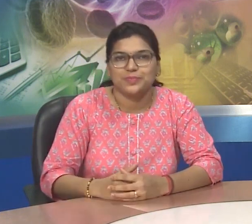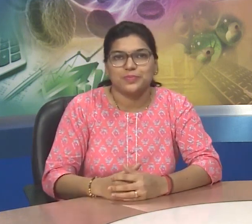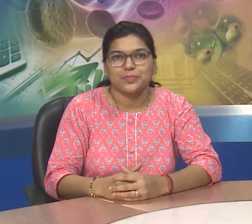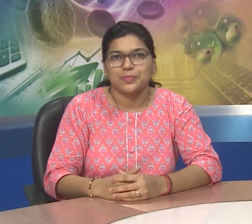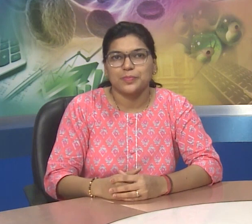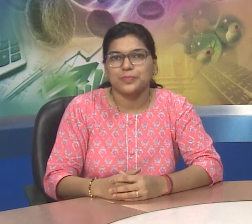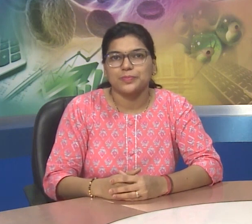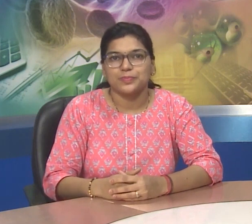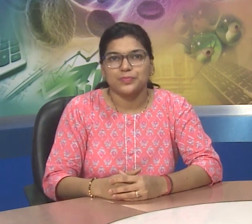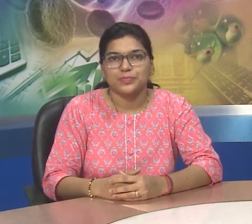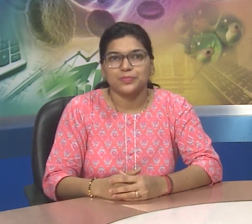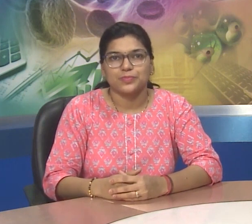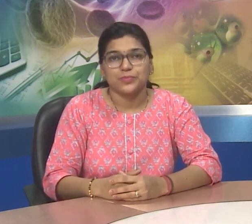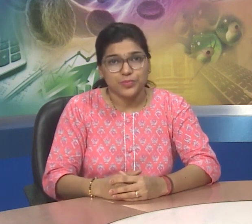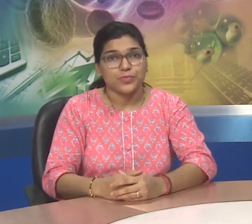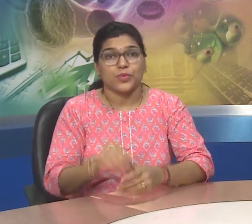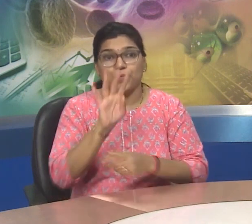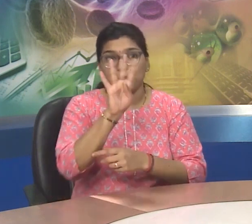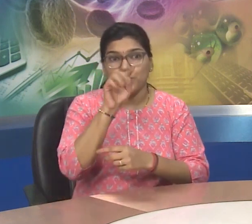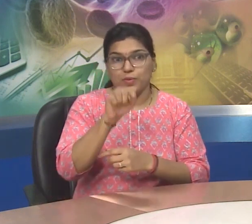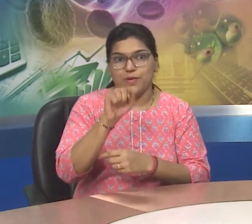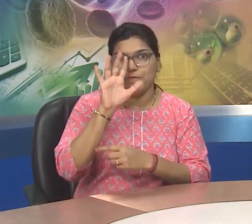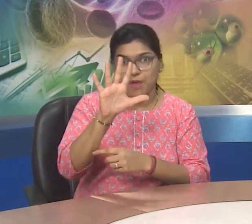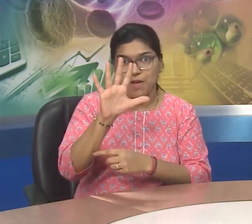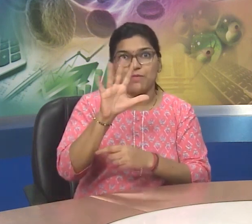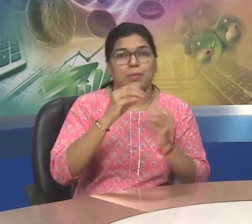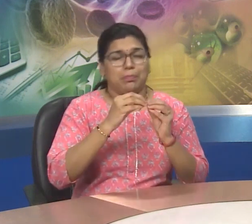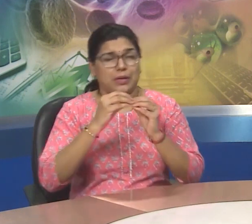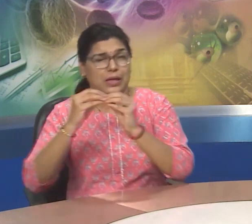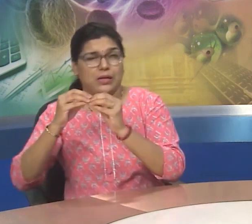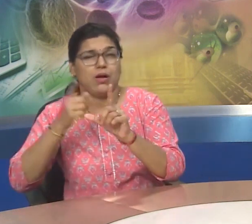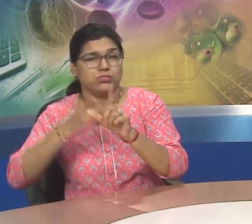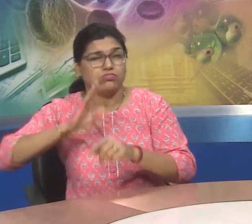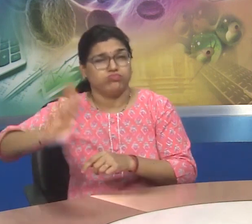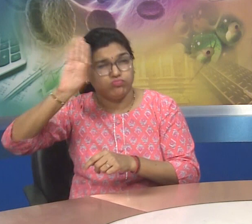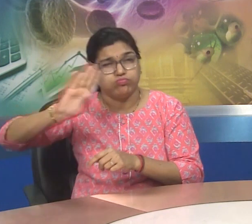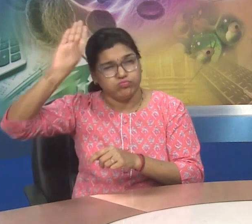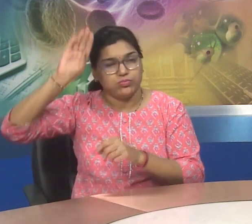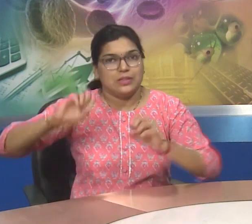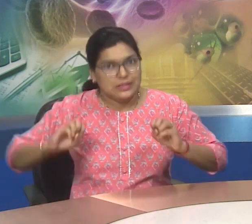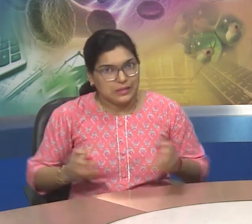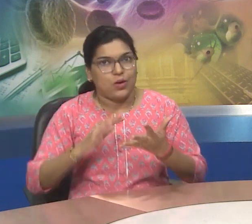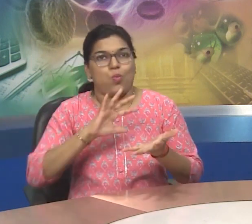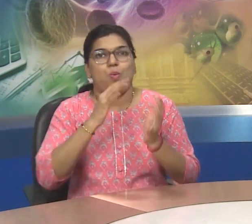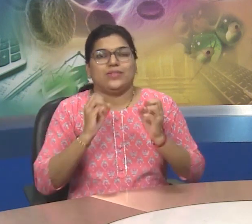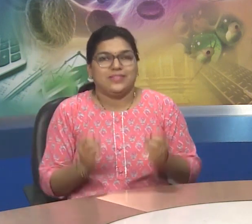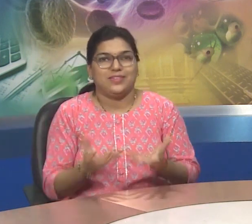the answer is four point five billion